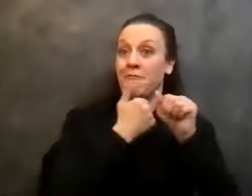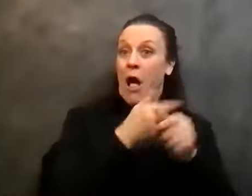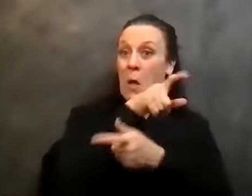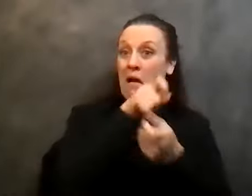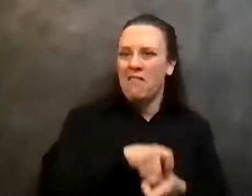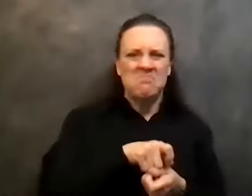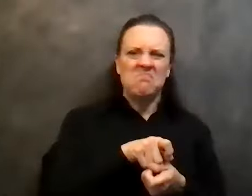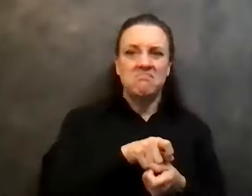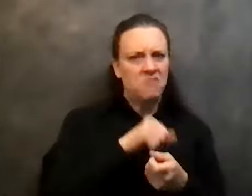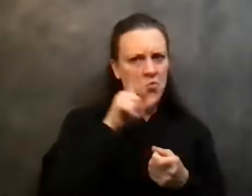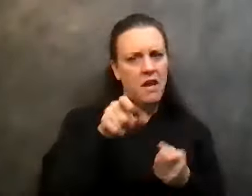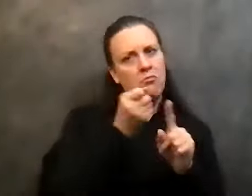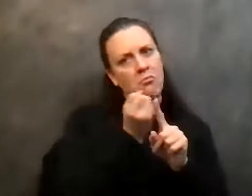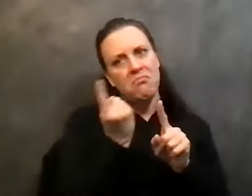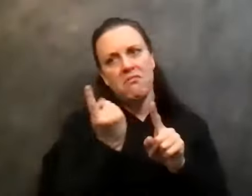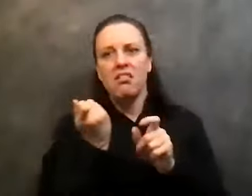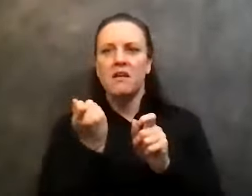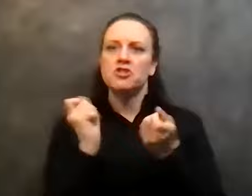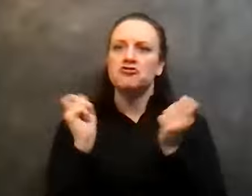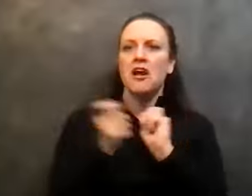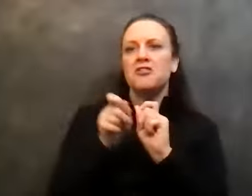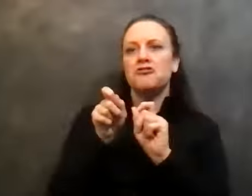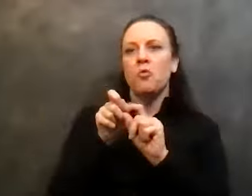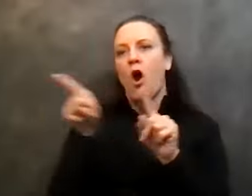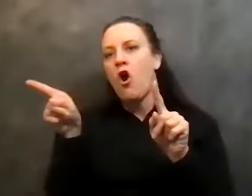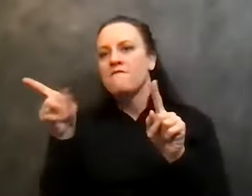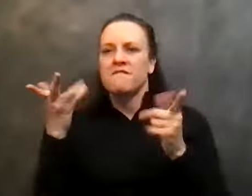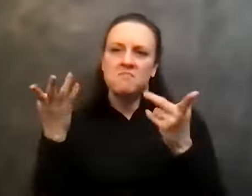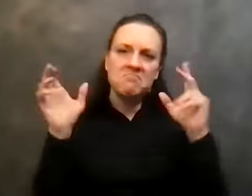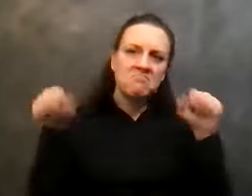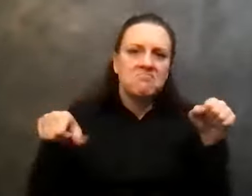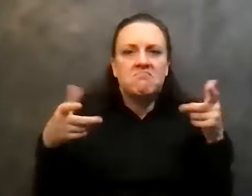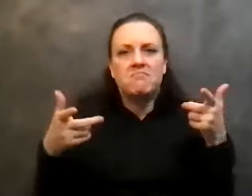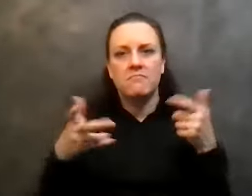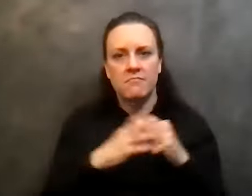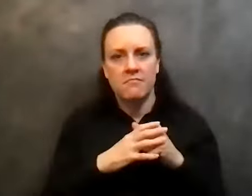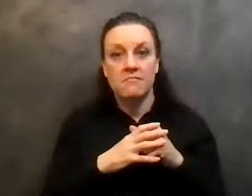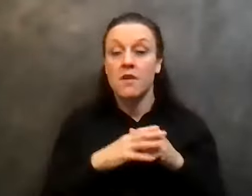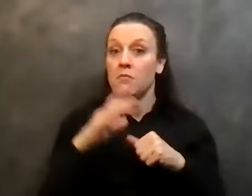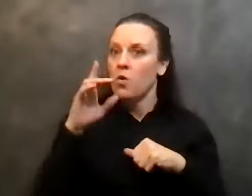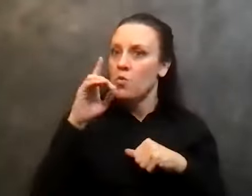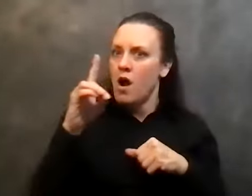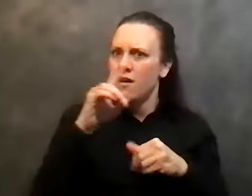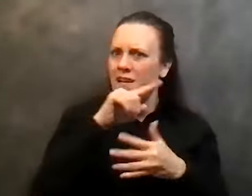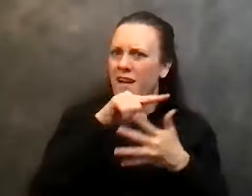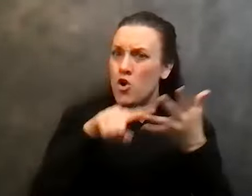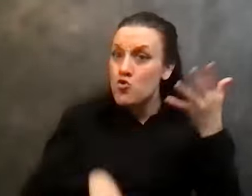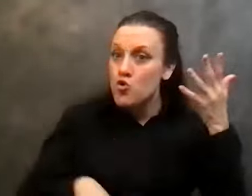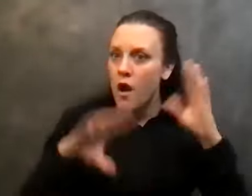all. That's for sure. But, uh, uh, but all of a sudden, you know, a crew of guys started to spring up